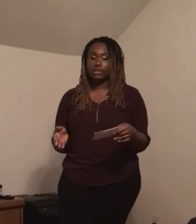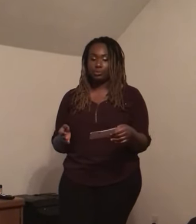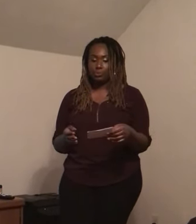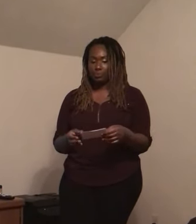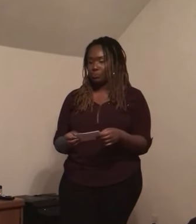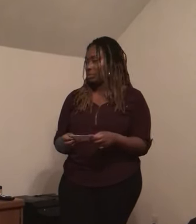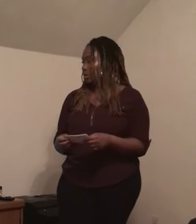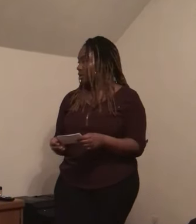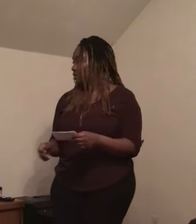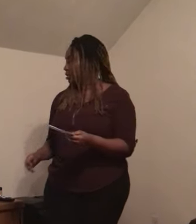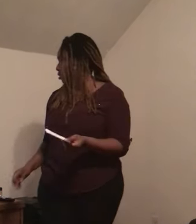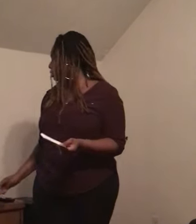two.